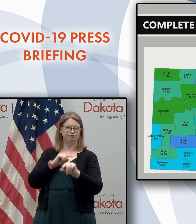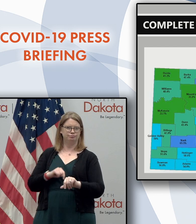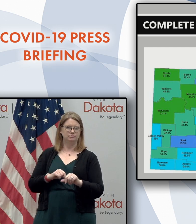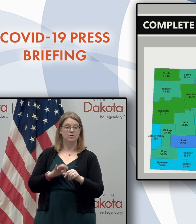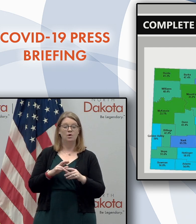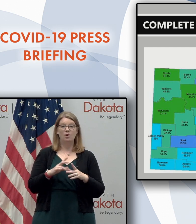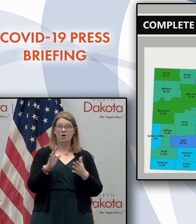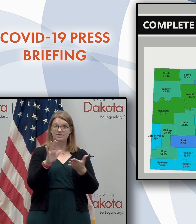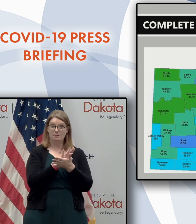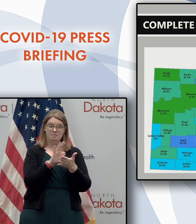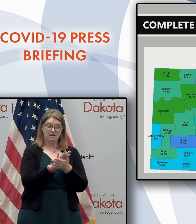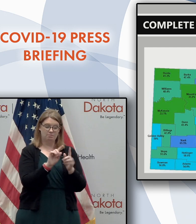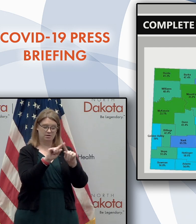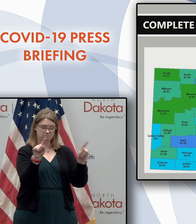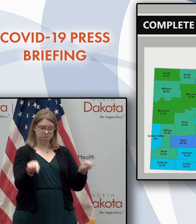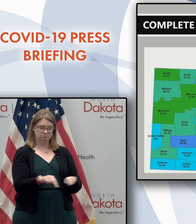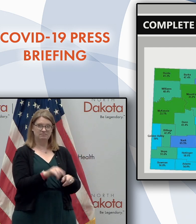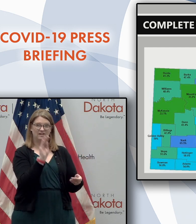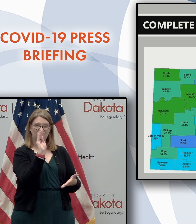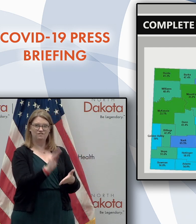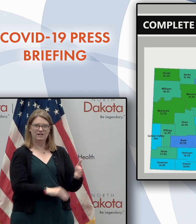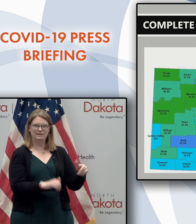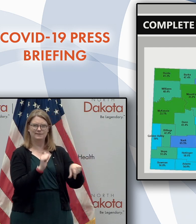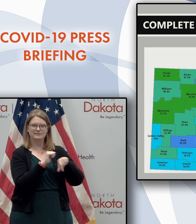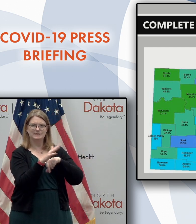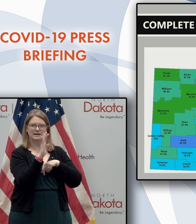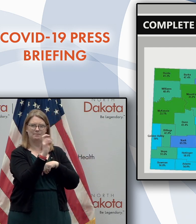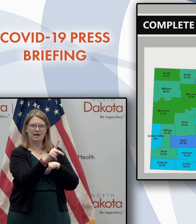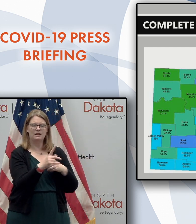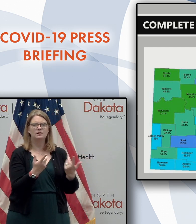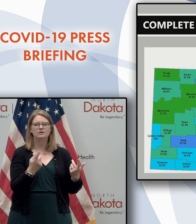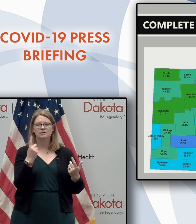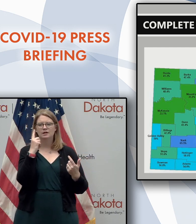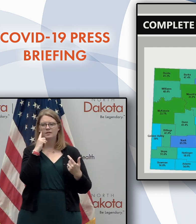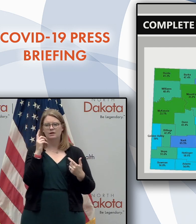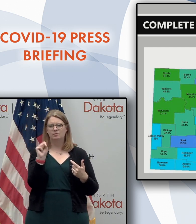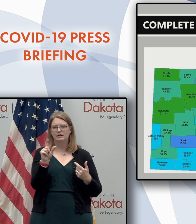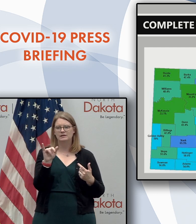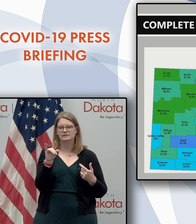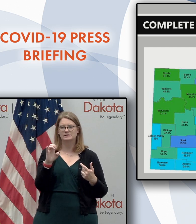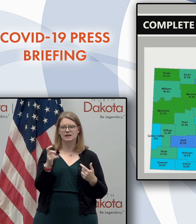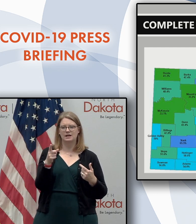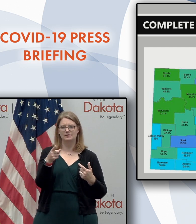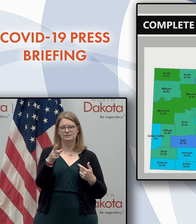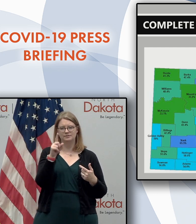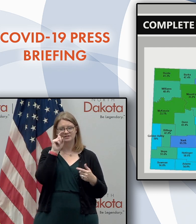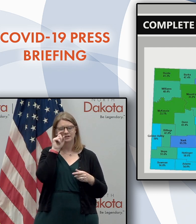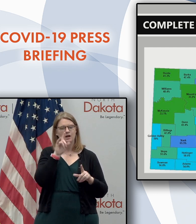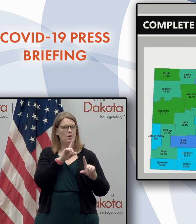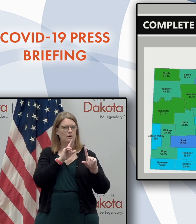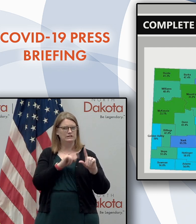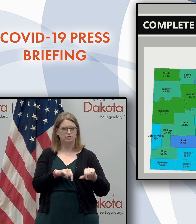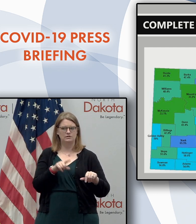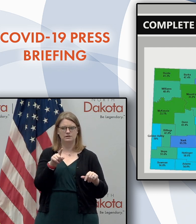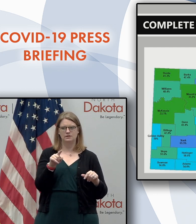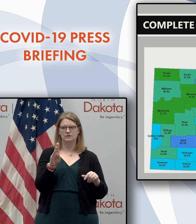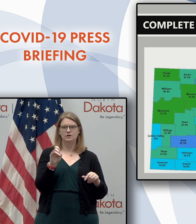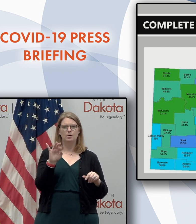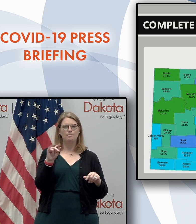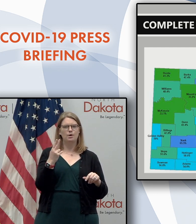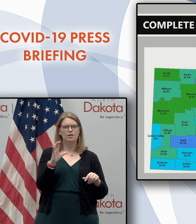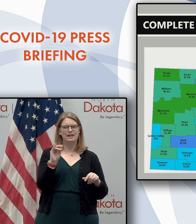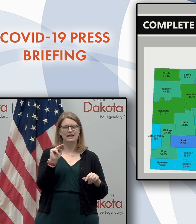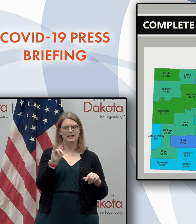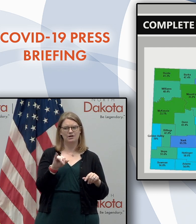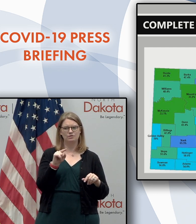mail back the paper questionnaire. But let's talk about how we're doing. I think we had a slide up here that showed our results. Uh, Burley County,